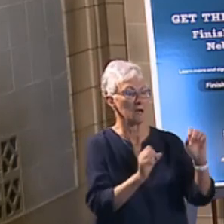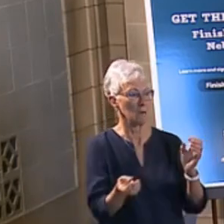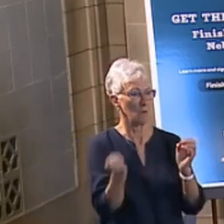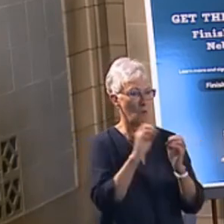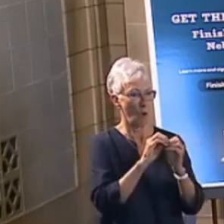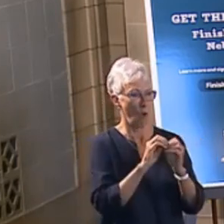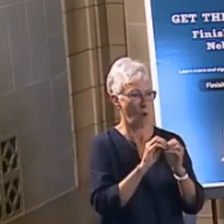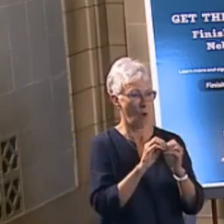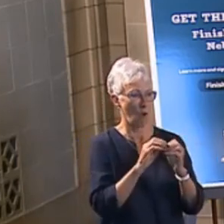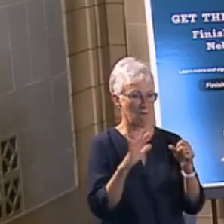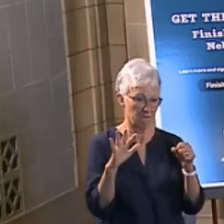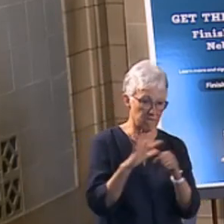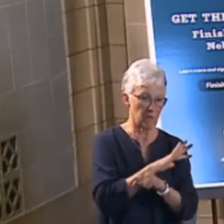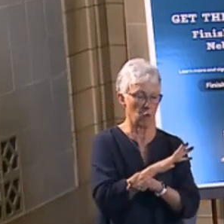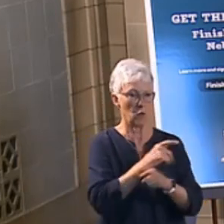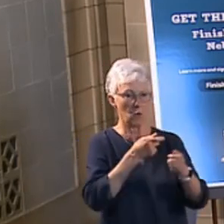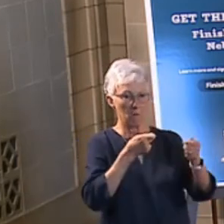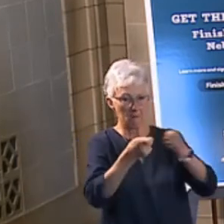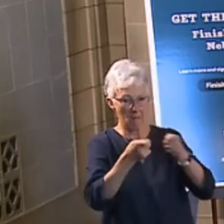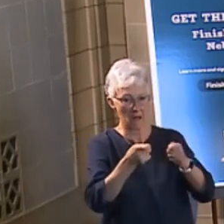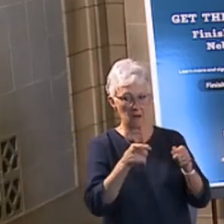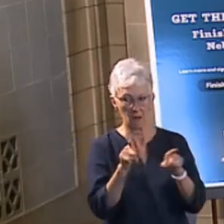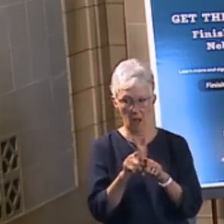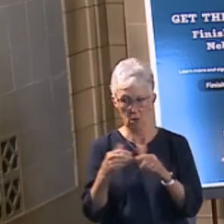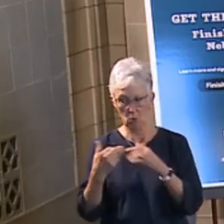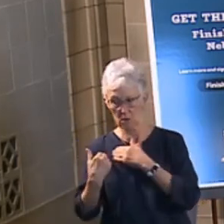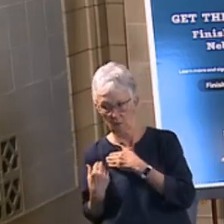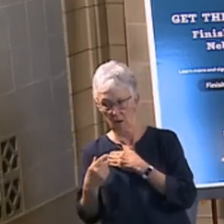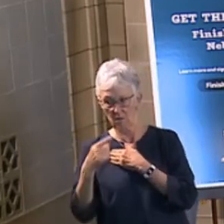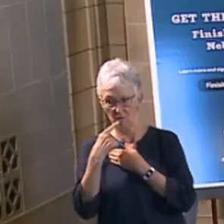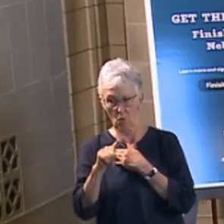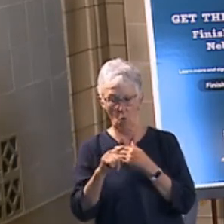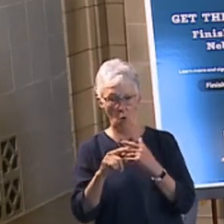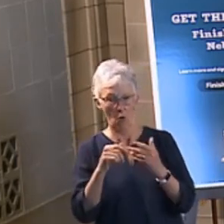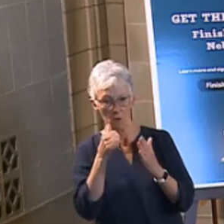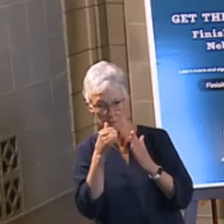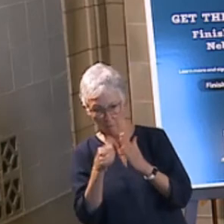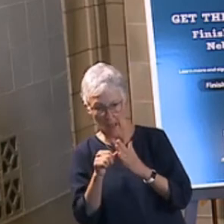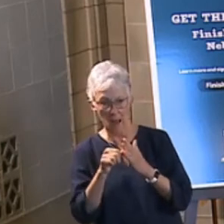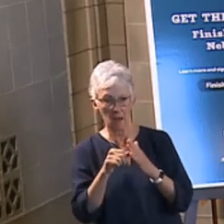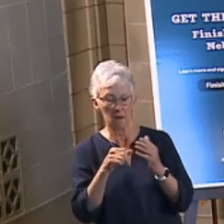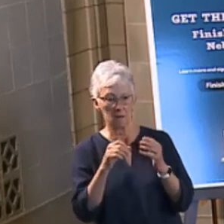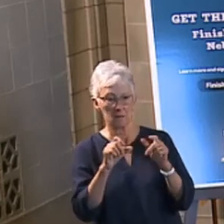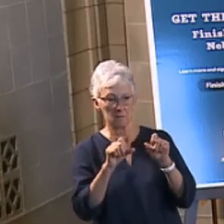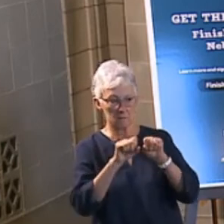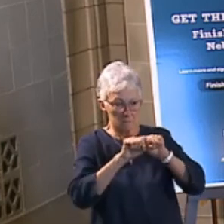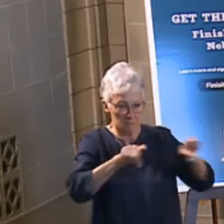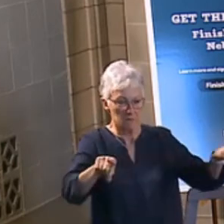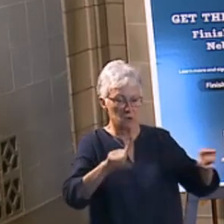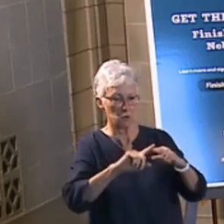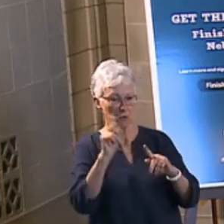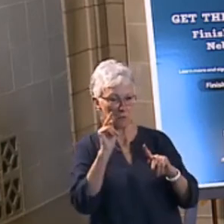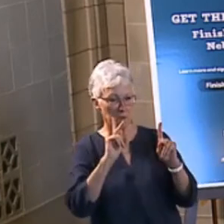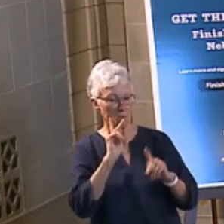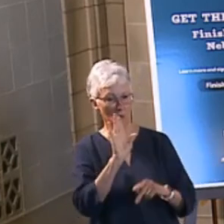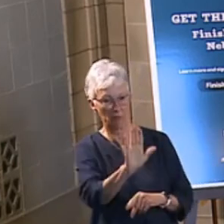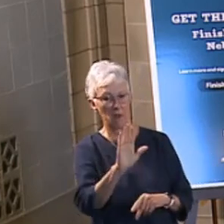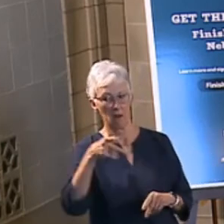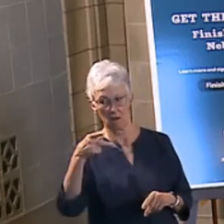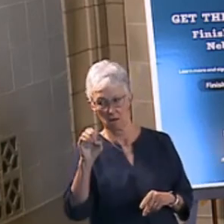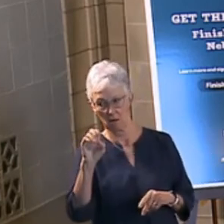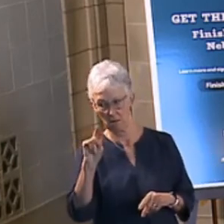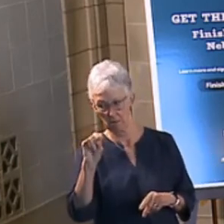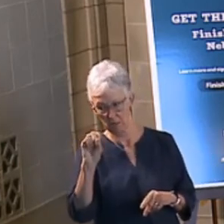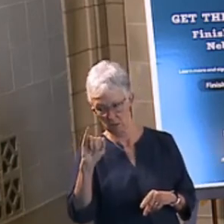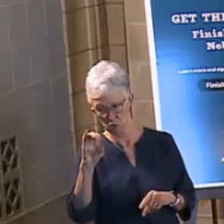management, for example, sending out pension checks and so forth. So this is another step taking us closer to the overall responsibility. And while the bill